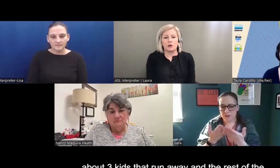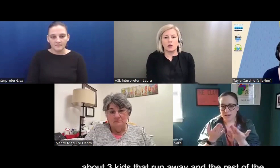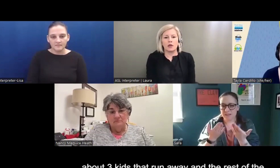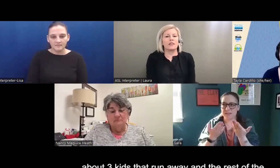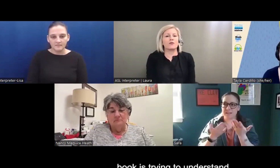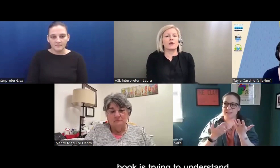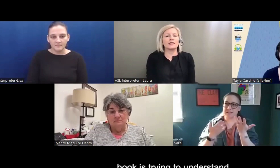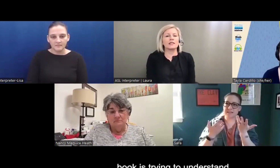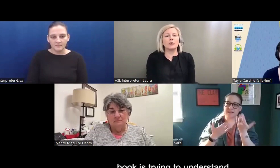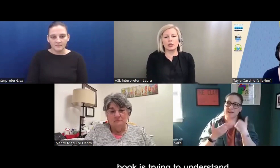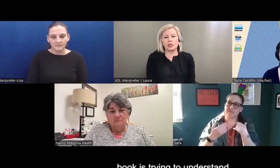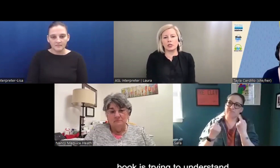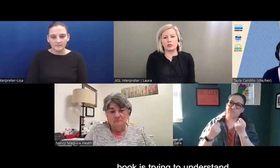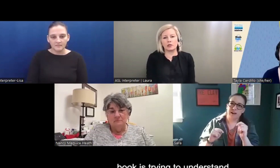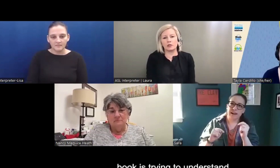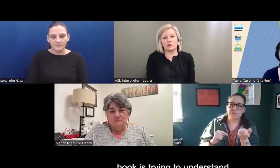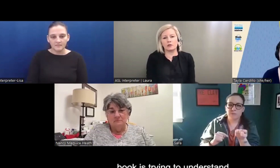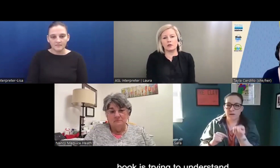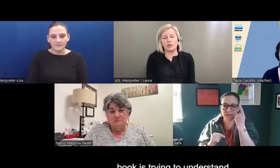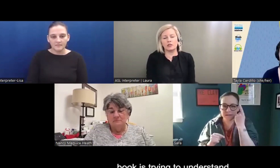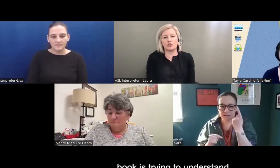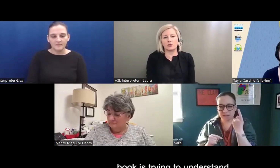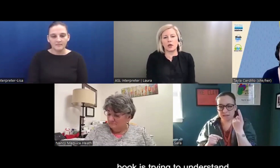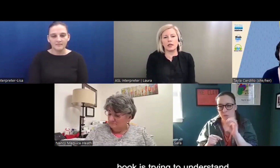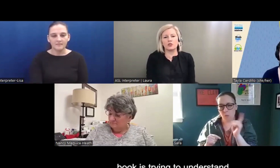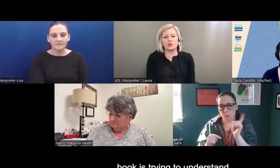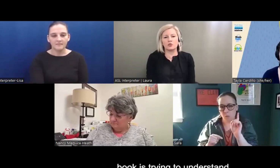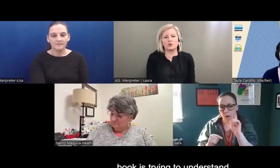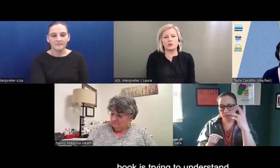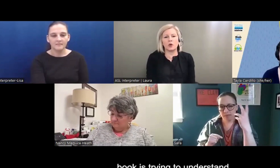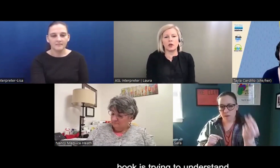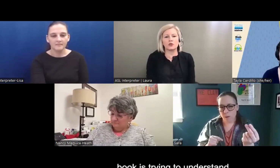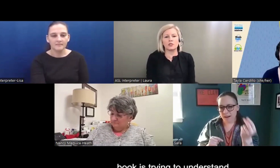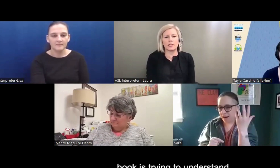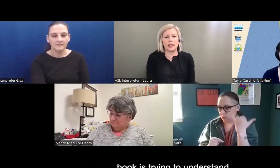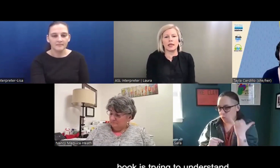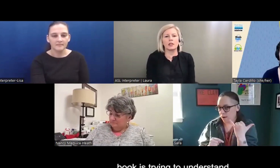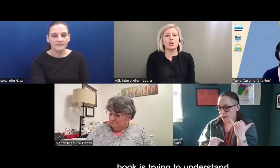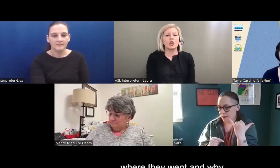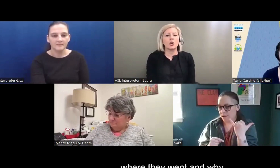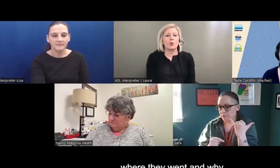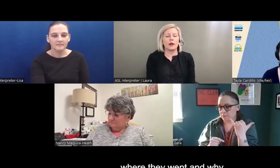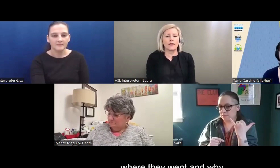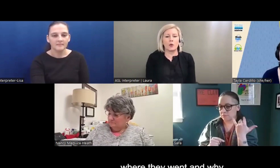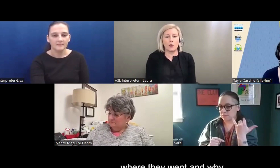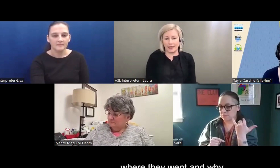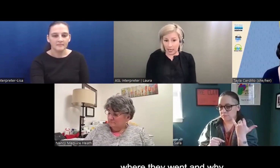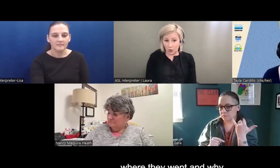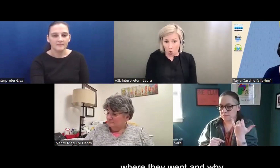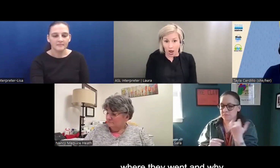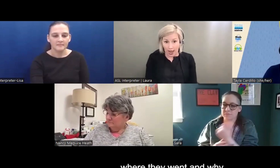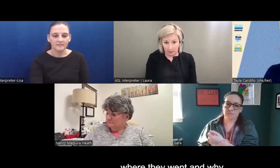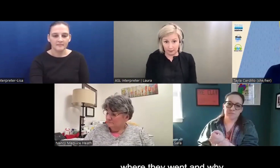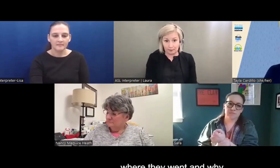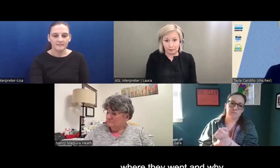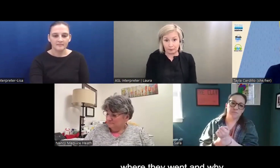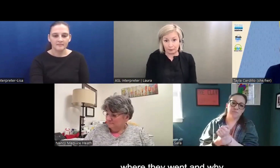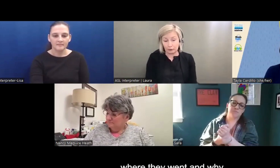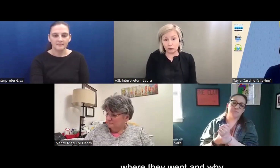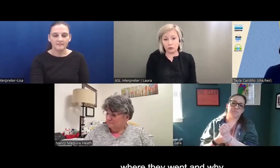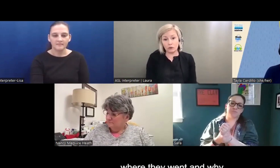And then the rest of the book is trying to understand where they went and why.